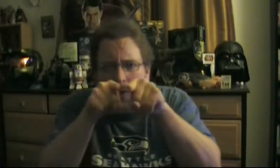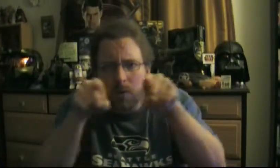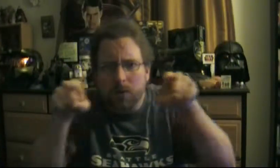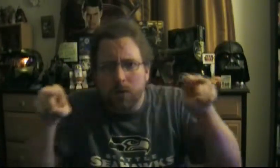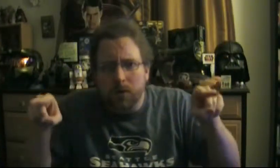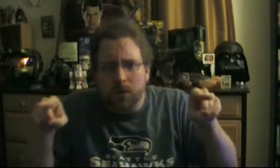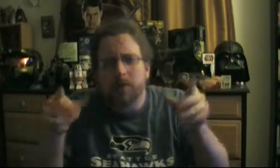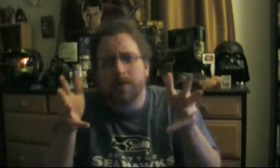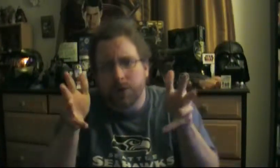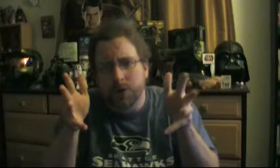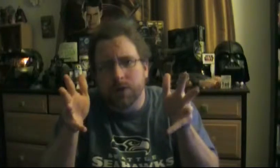...appetizer